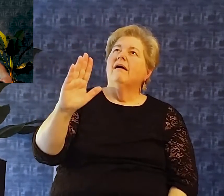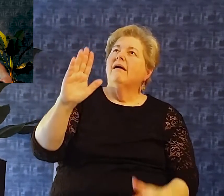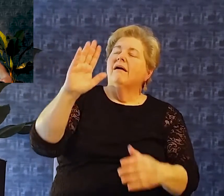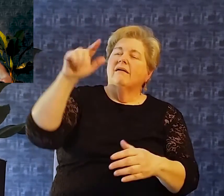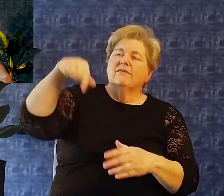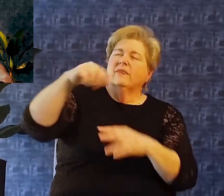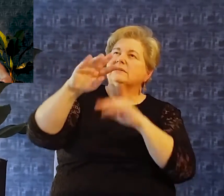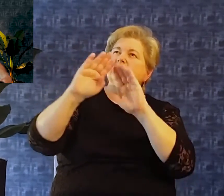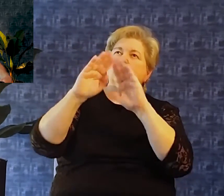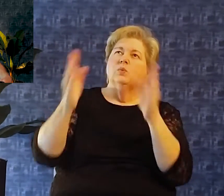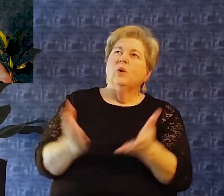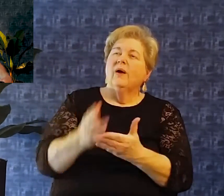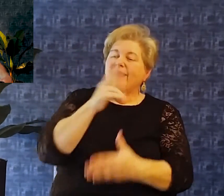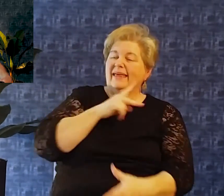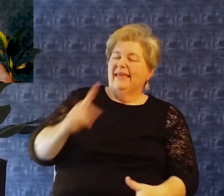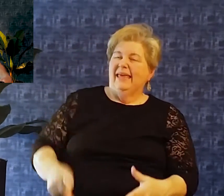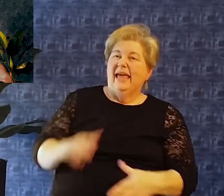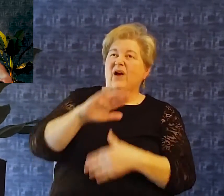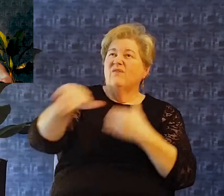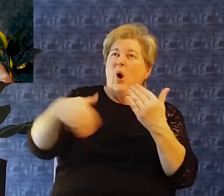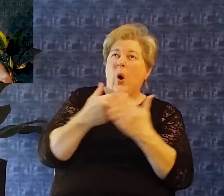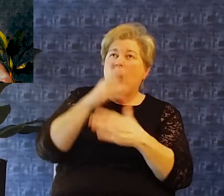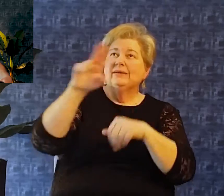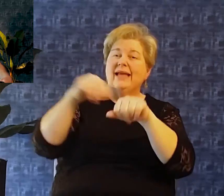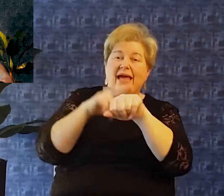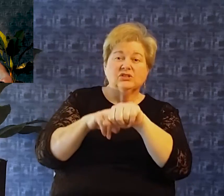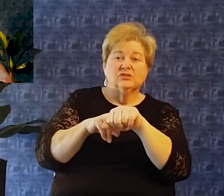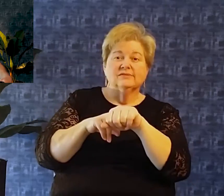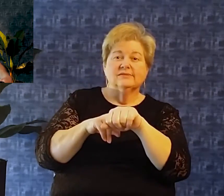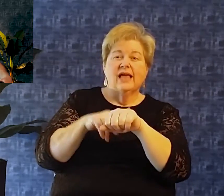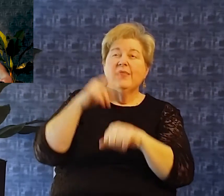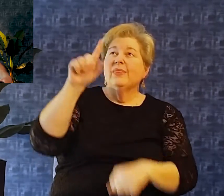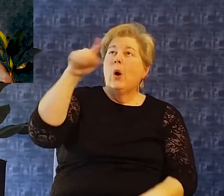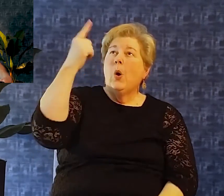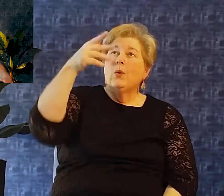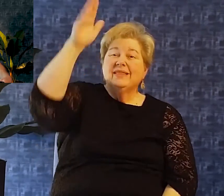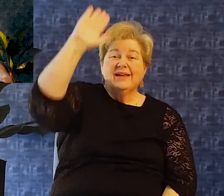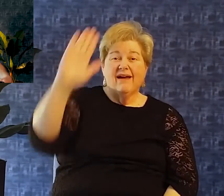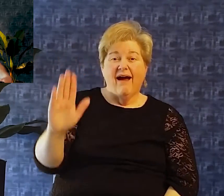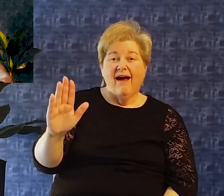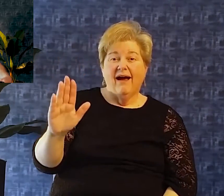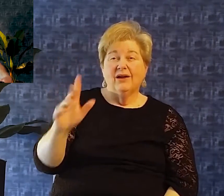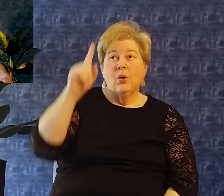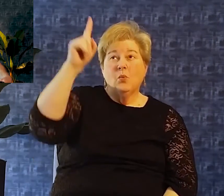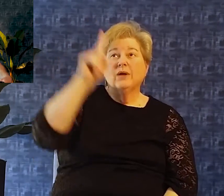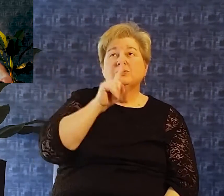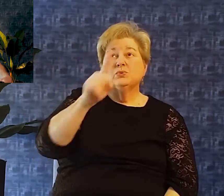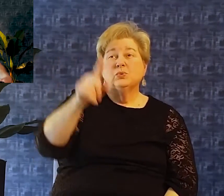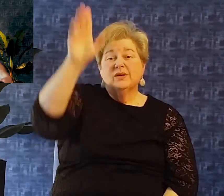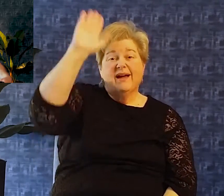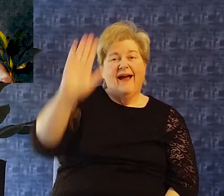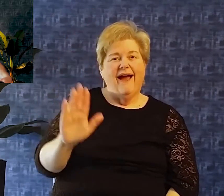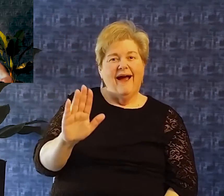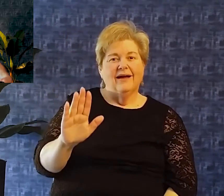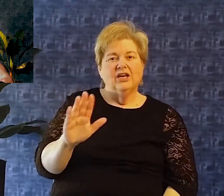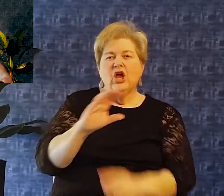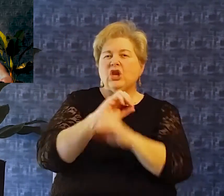the sovereign god of this world The king of all nations the only god the one true god